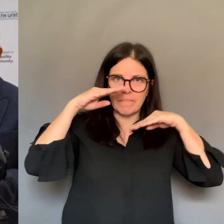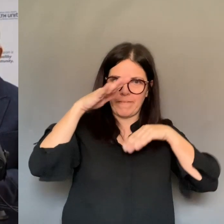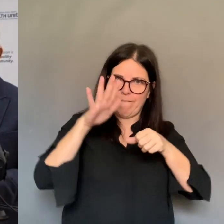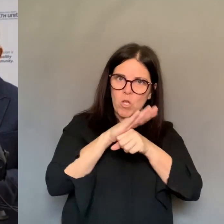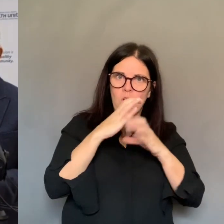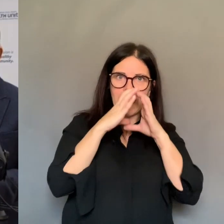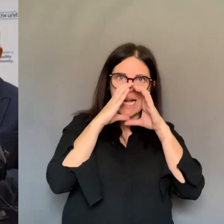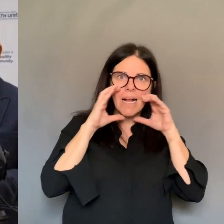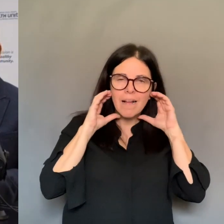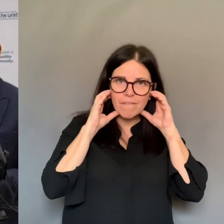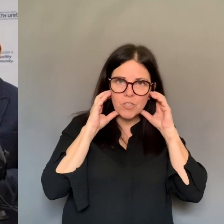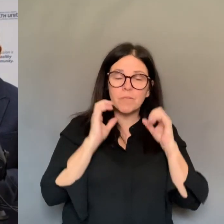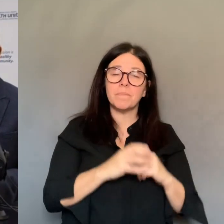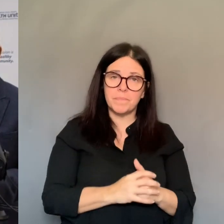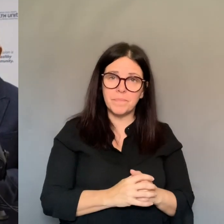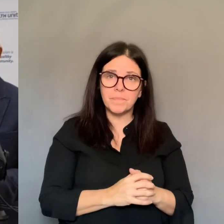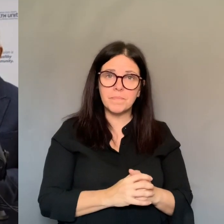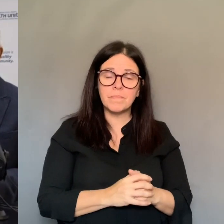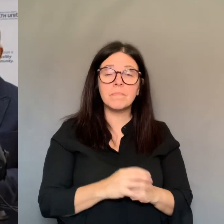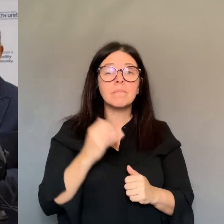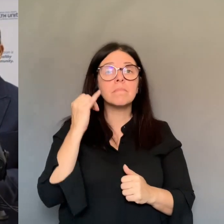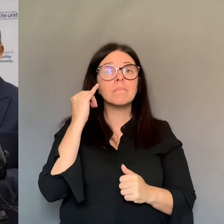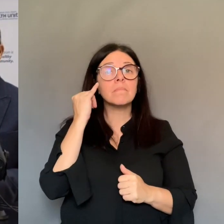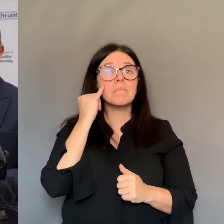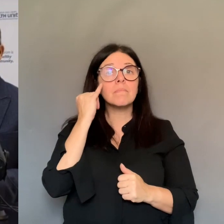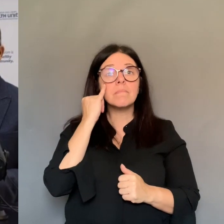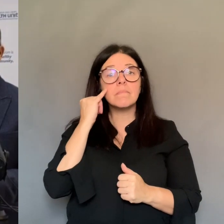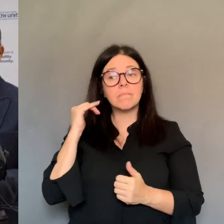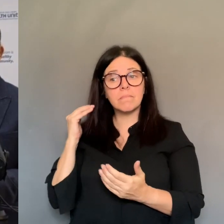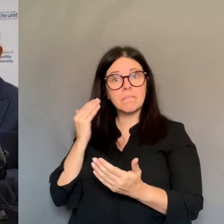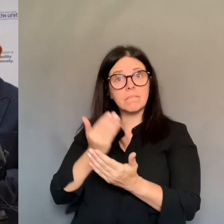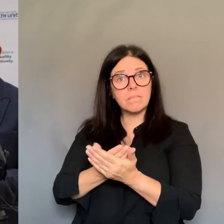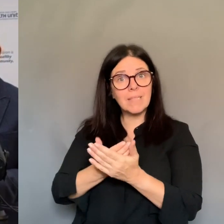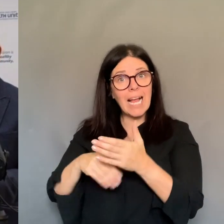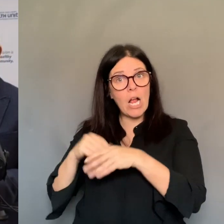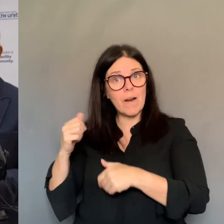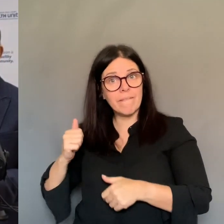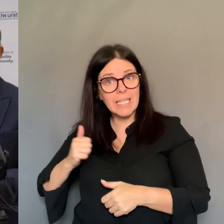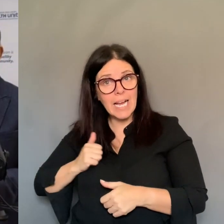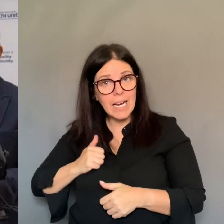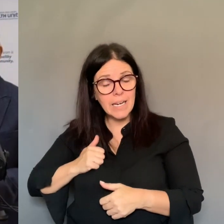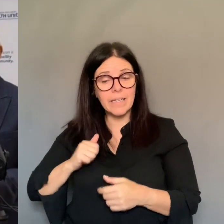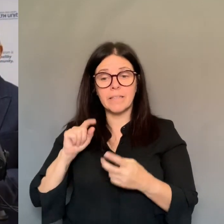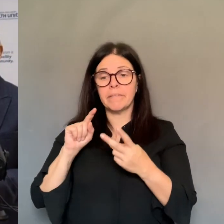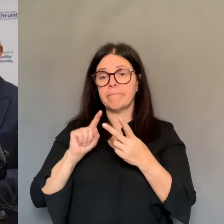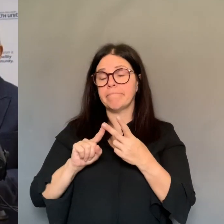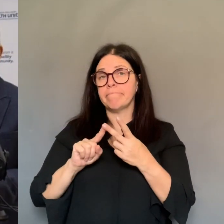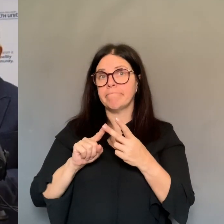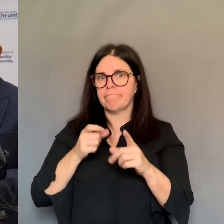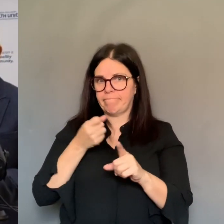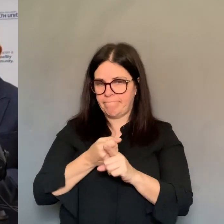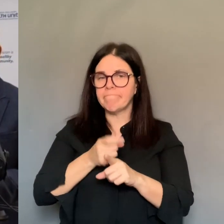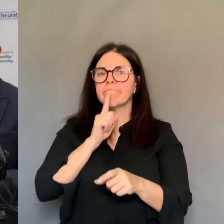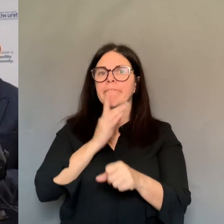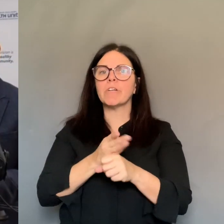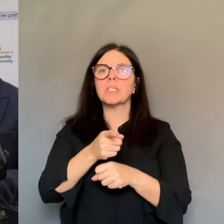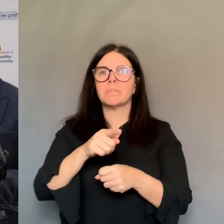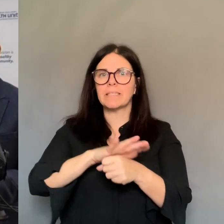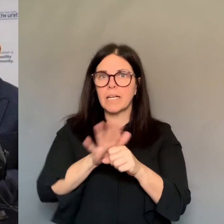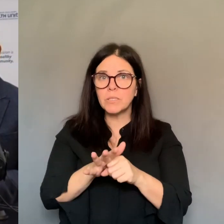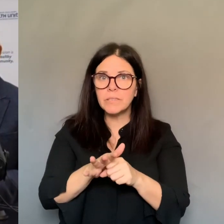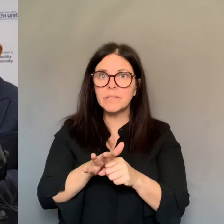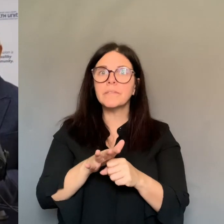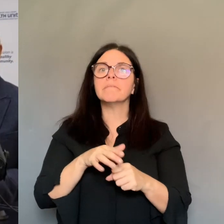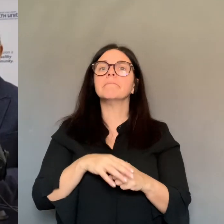returned from travel outside of Canada, have been diagnosed with COVID-19, are waiting for test results for COVID